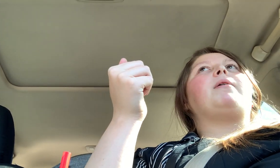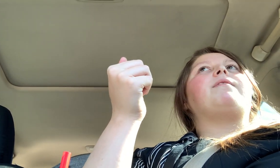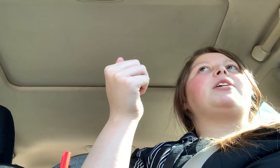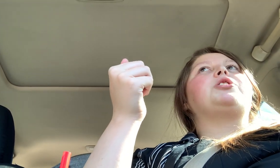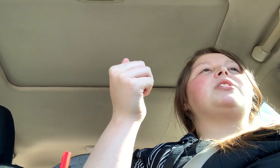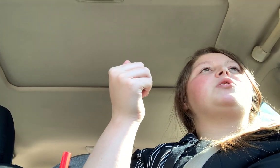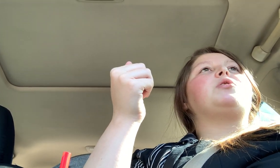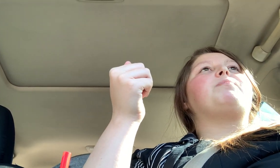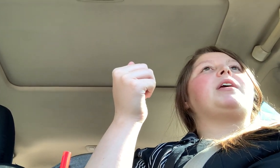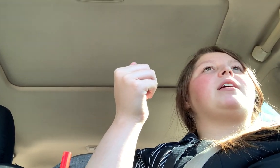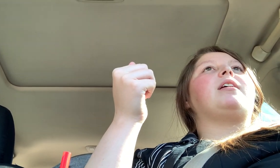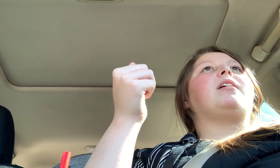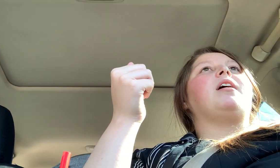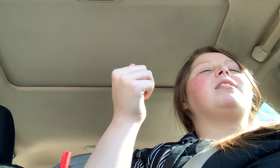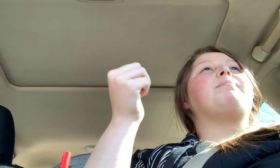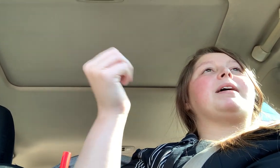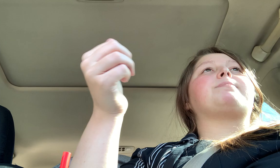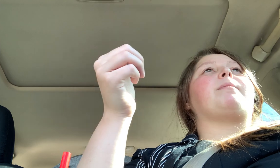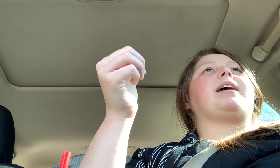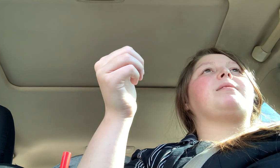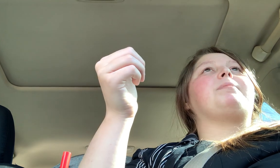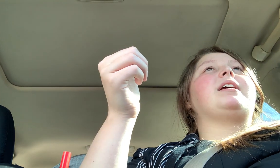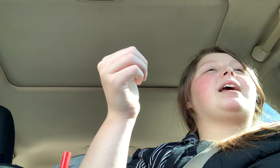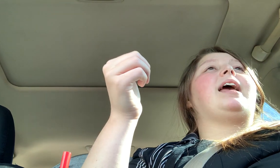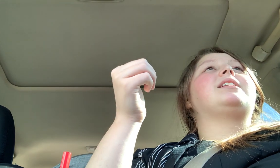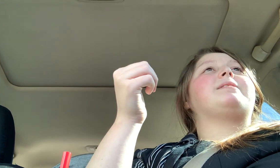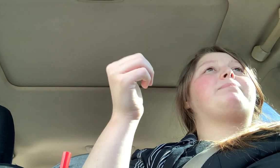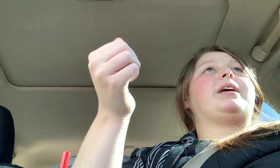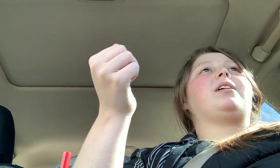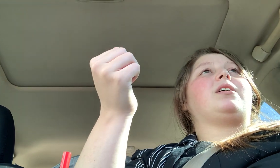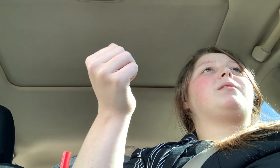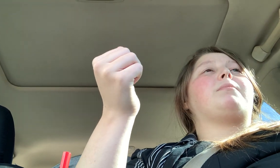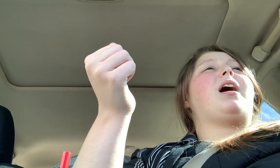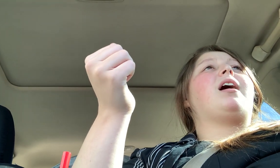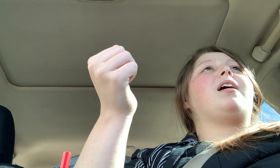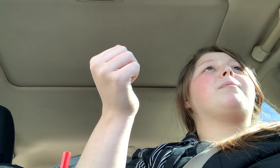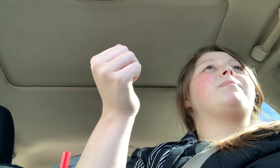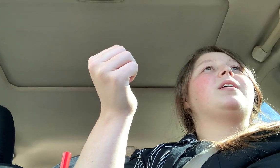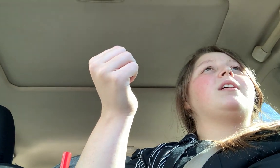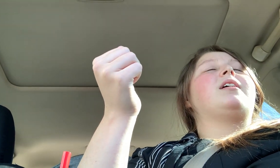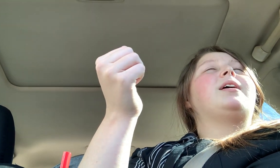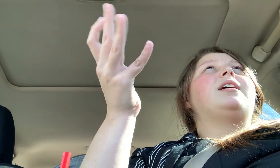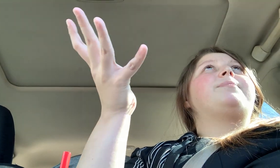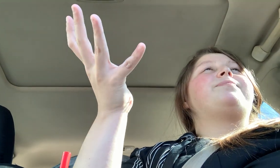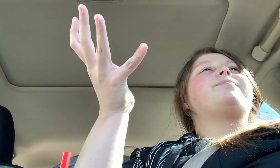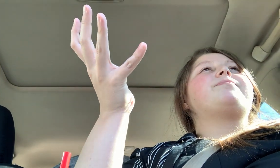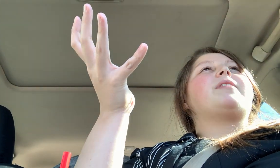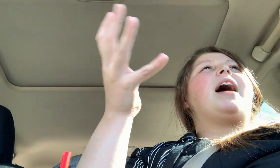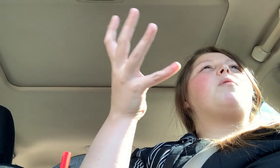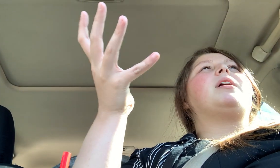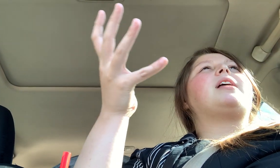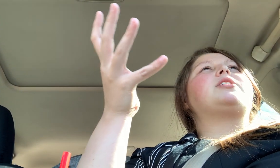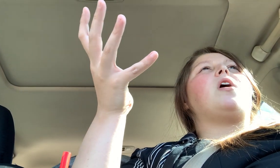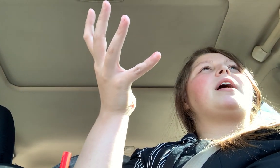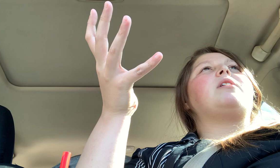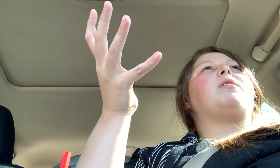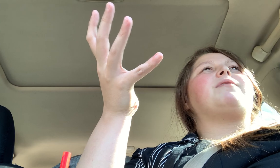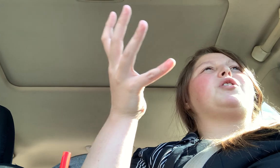motivation is to be the best mom I can be. And to be a good mom, I don't want to like dog anyone if you're